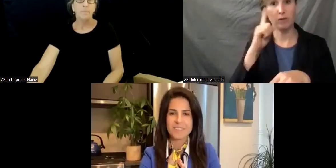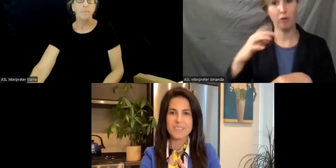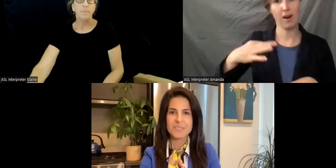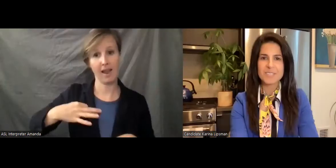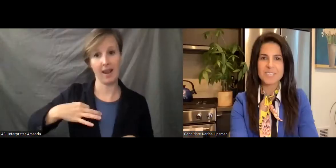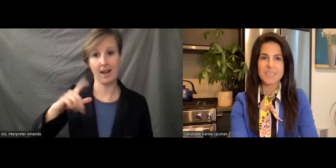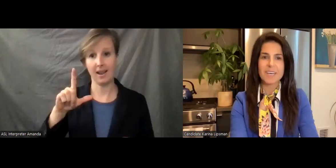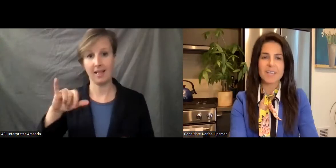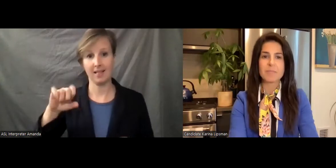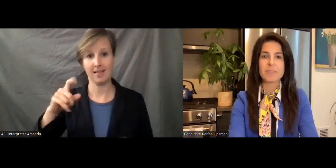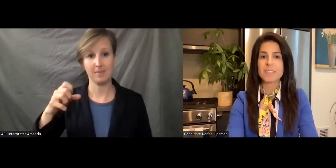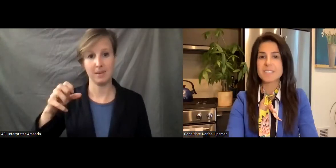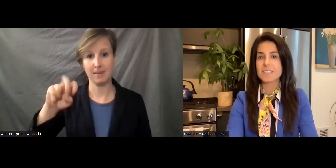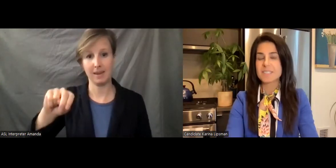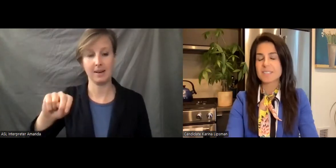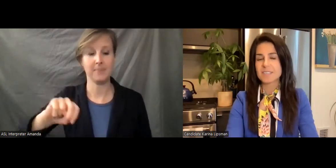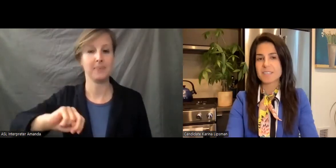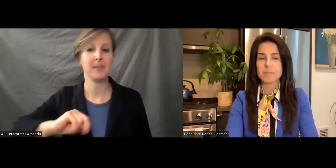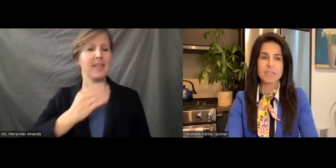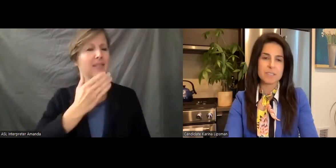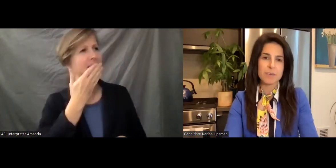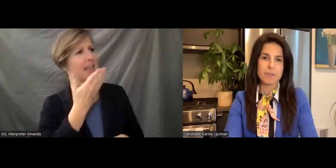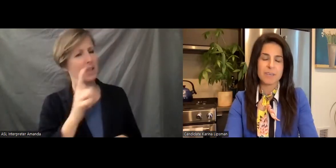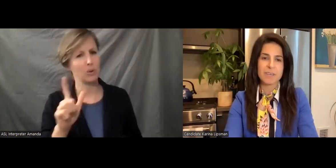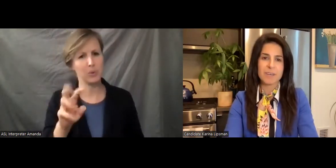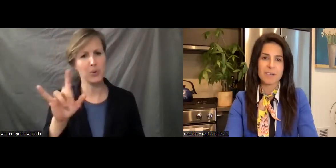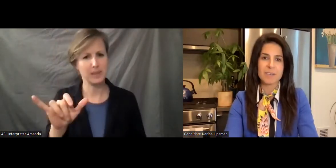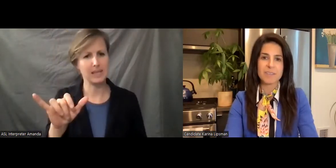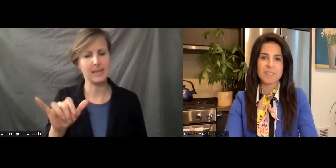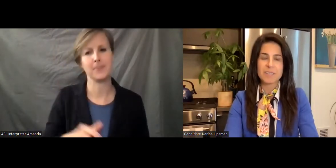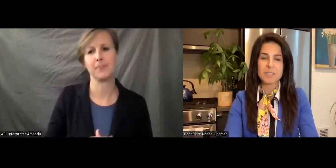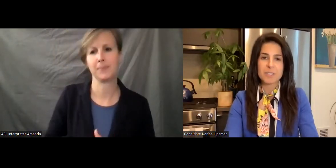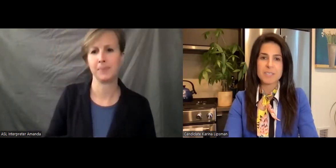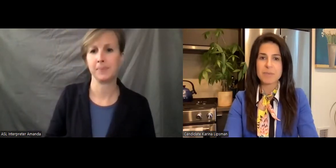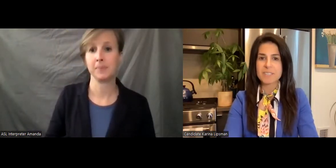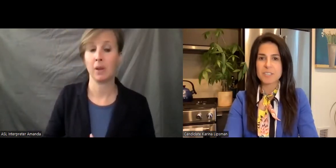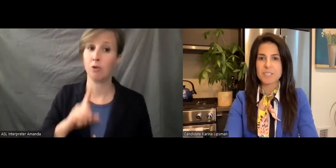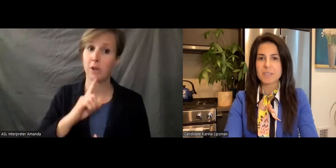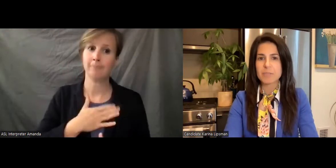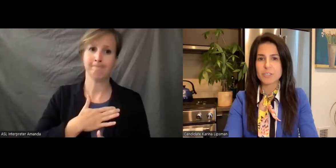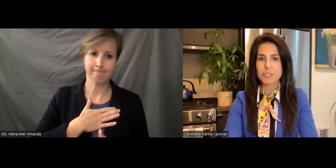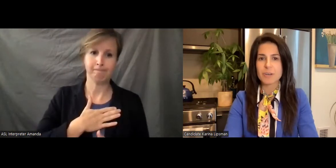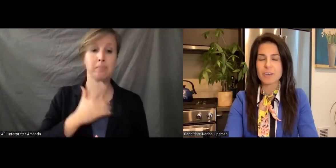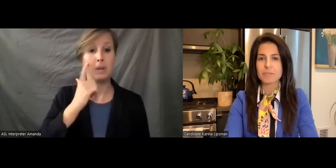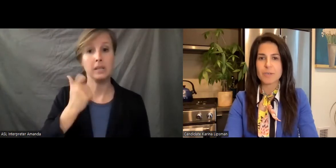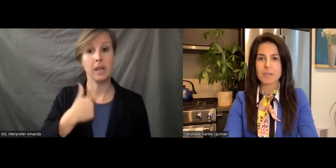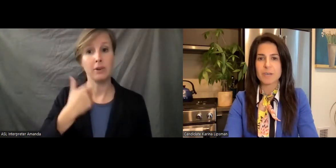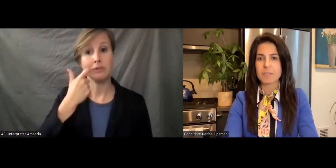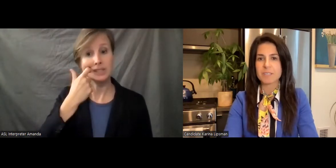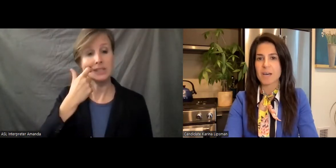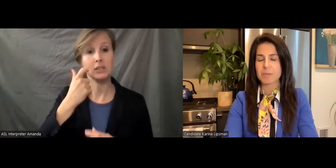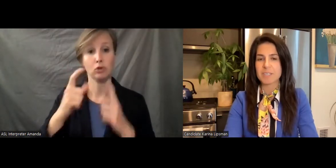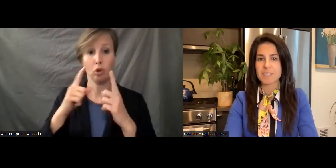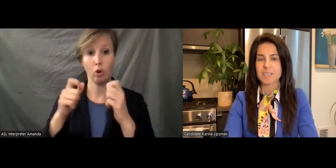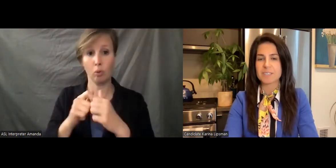Thank you, Lucy. Um, this is something that's very, uh, near and dear because I just had the pleasure of talking